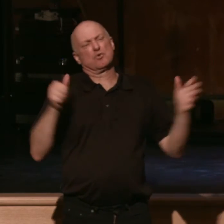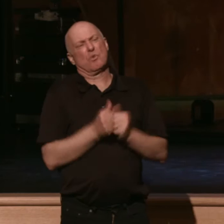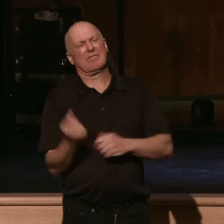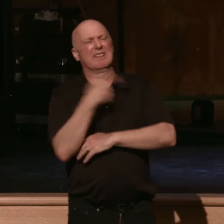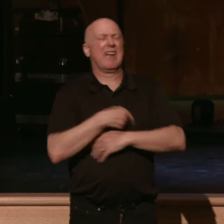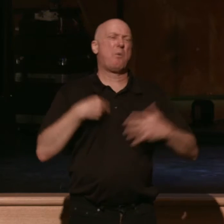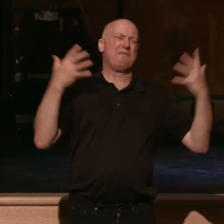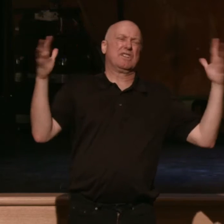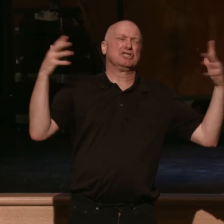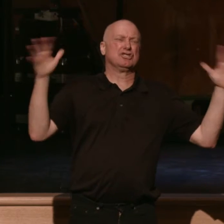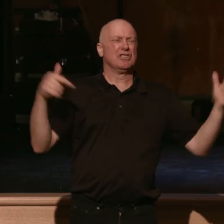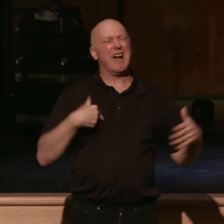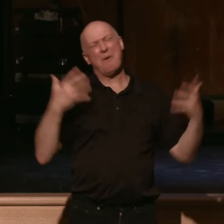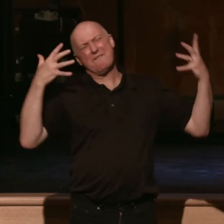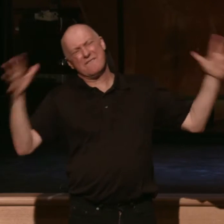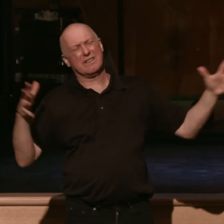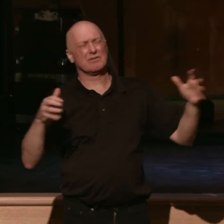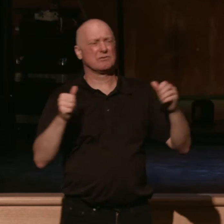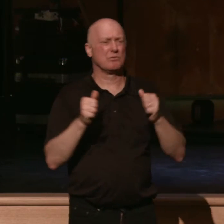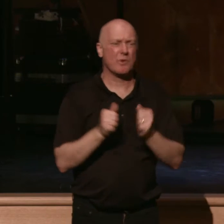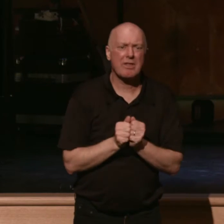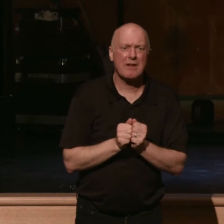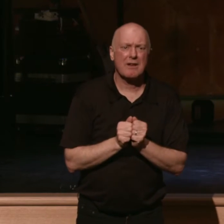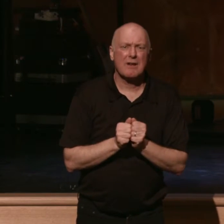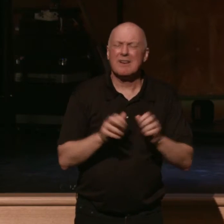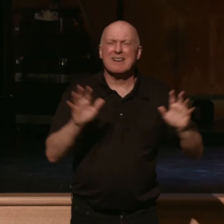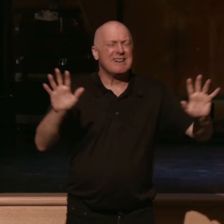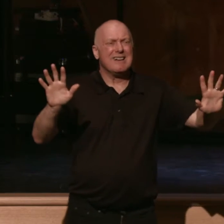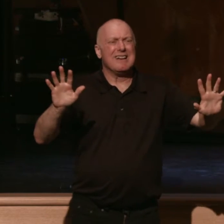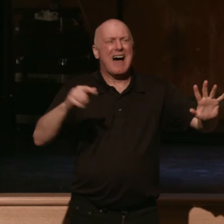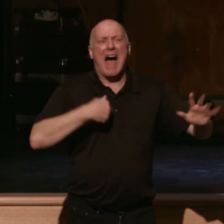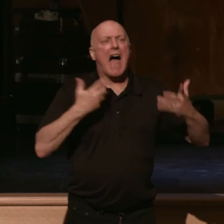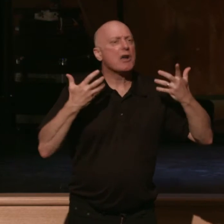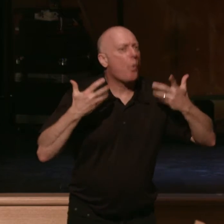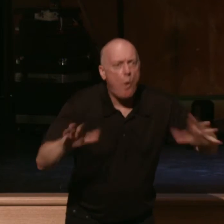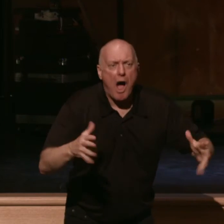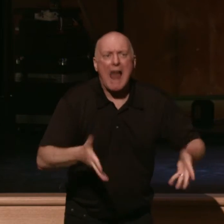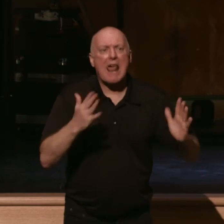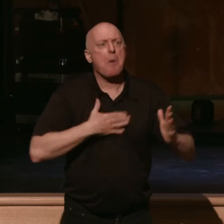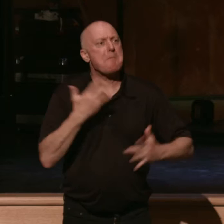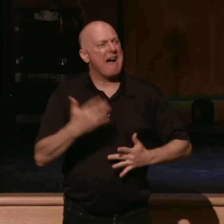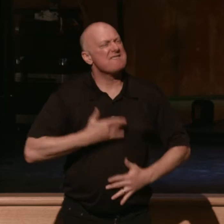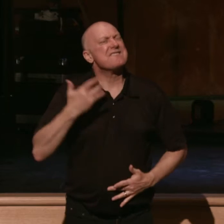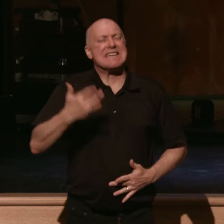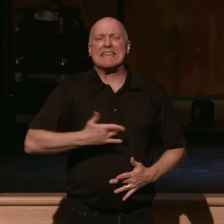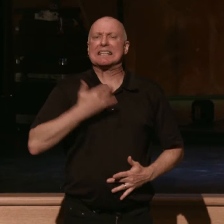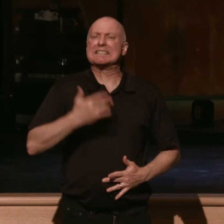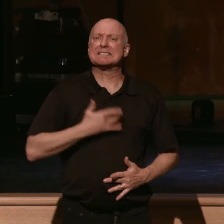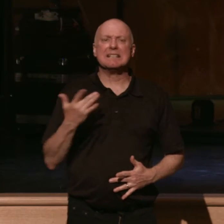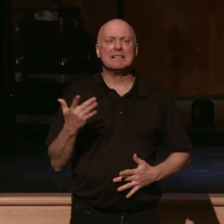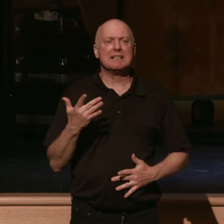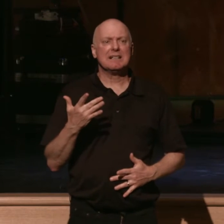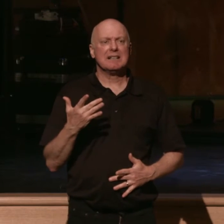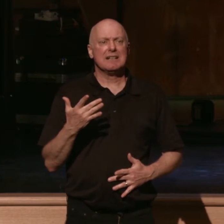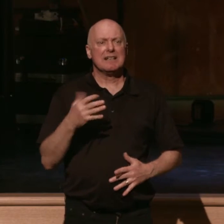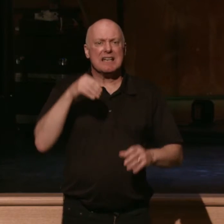I want to be done with allowing my feelings, my feelings in the present moment